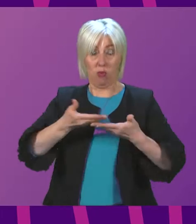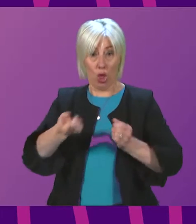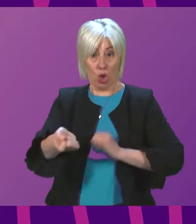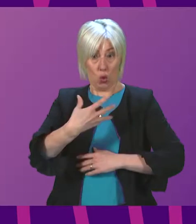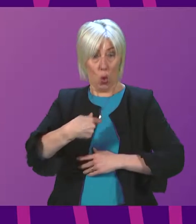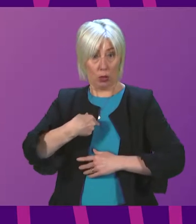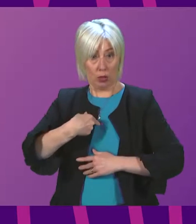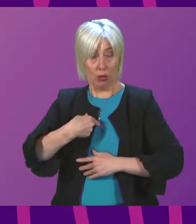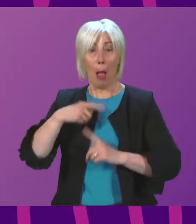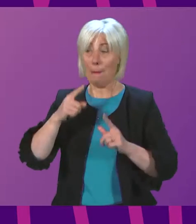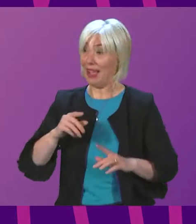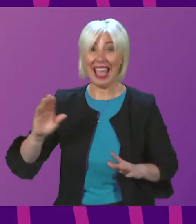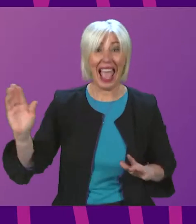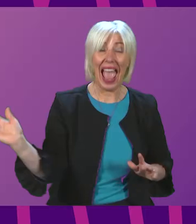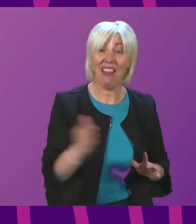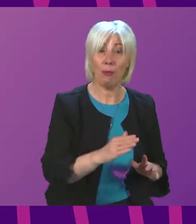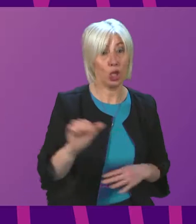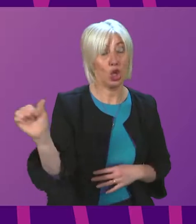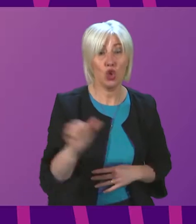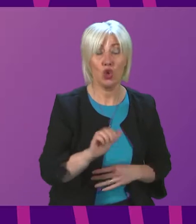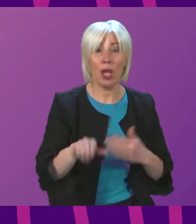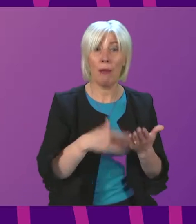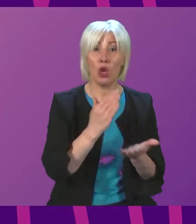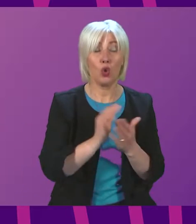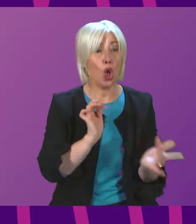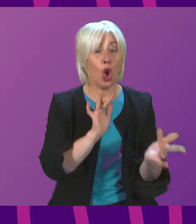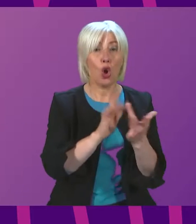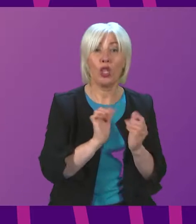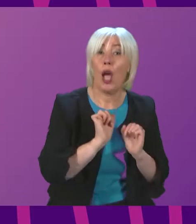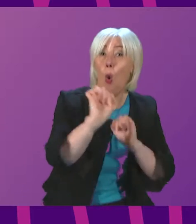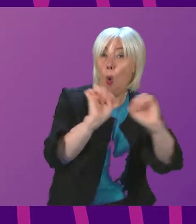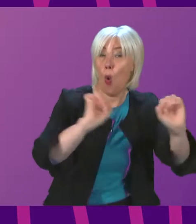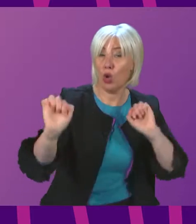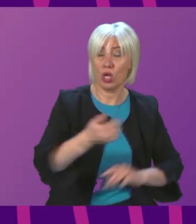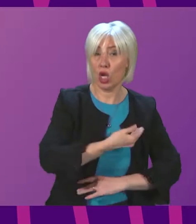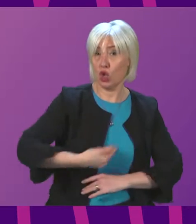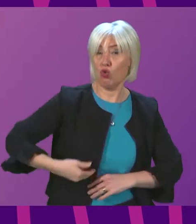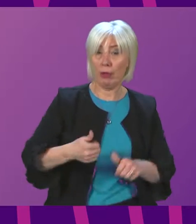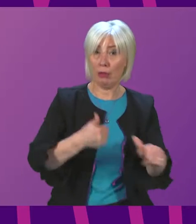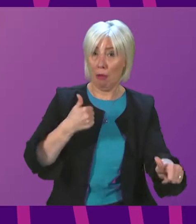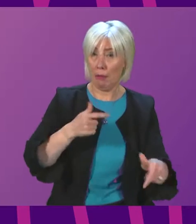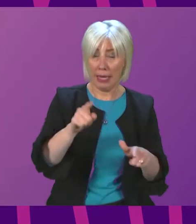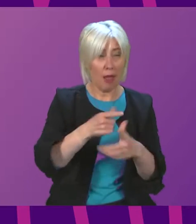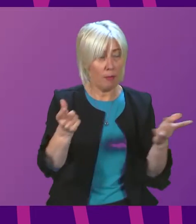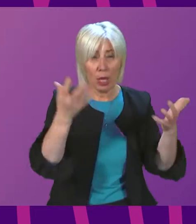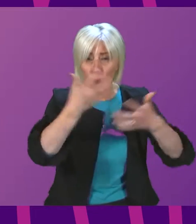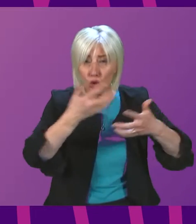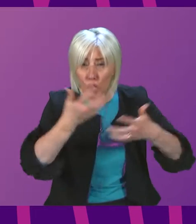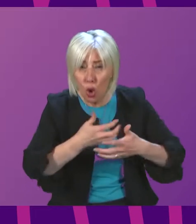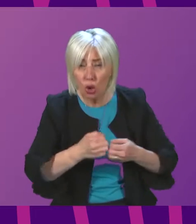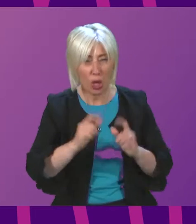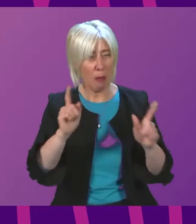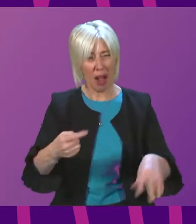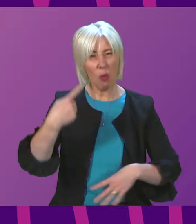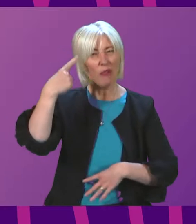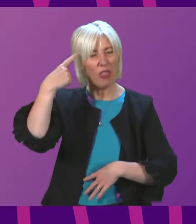end of the day, everybody should make sure that they get in touch with their own insurance company if they have concerns. But I would